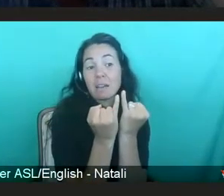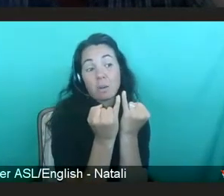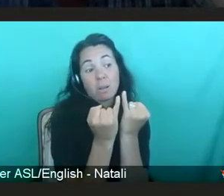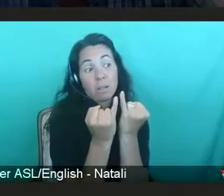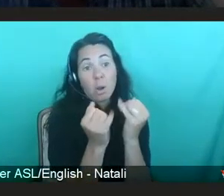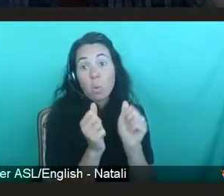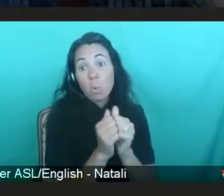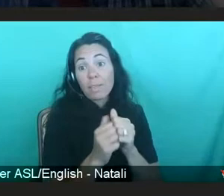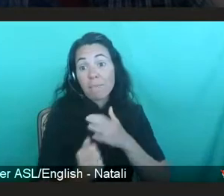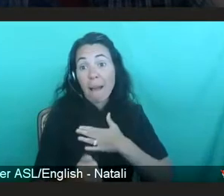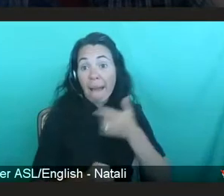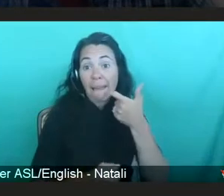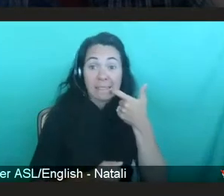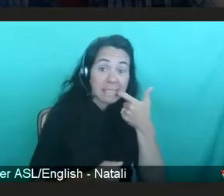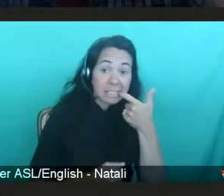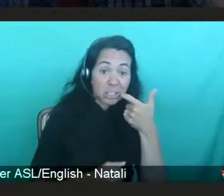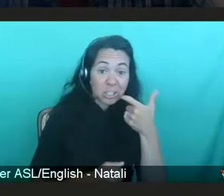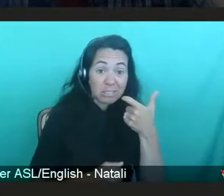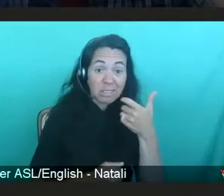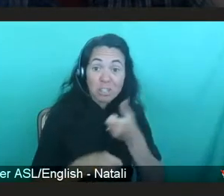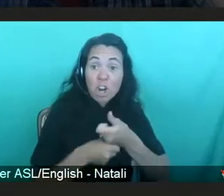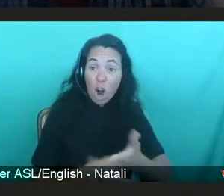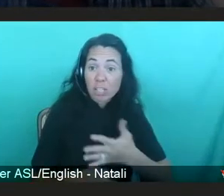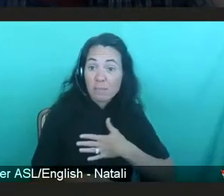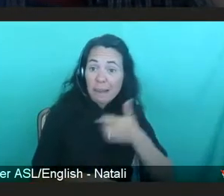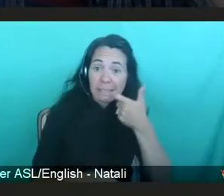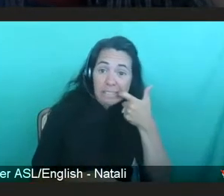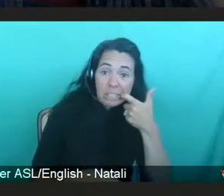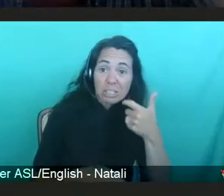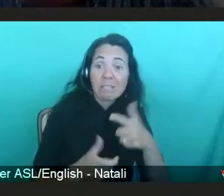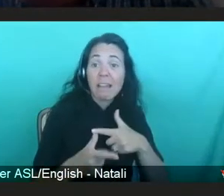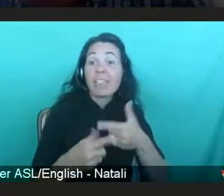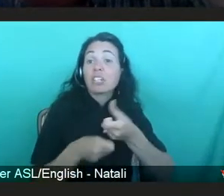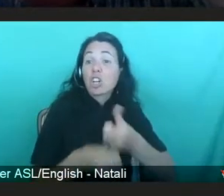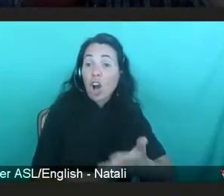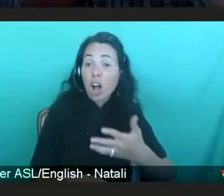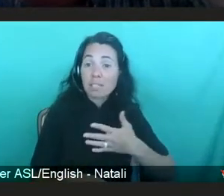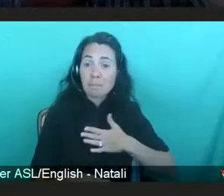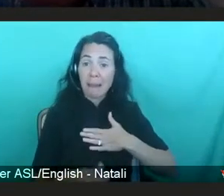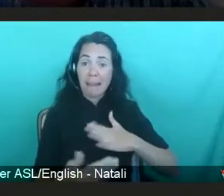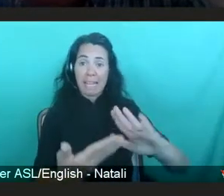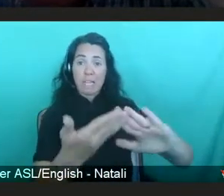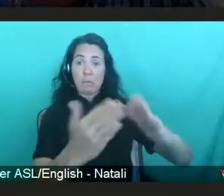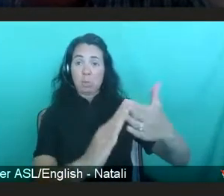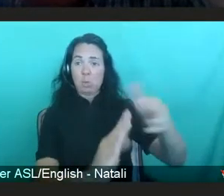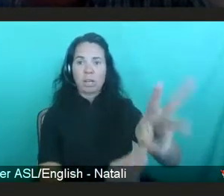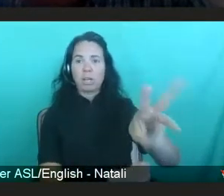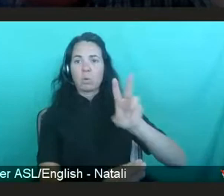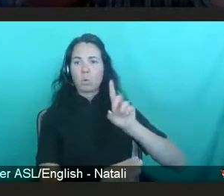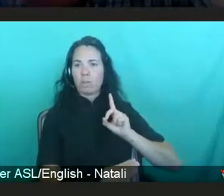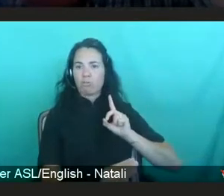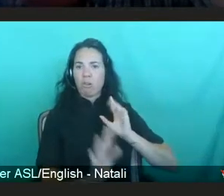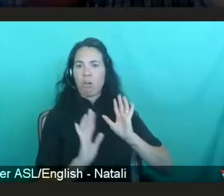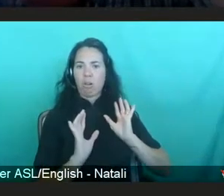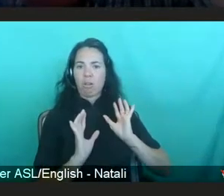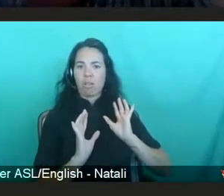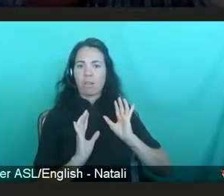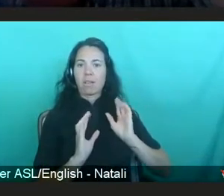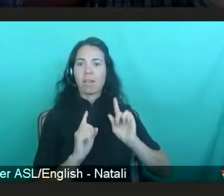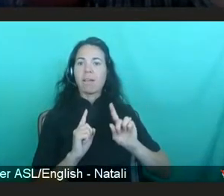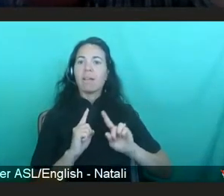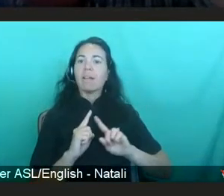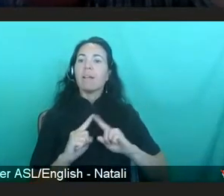but fueled my withdrawal from community. And now with the relaxing